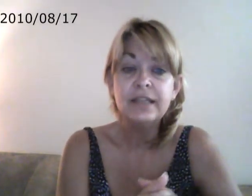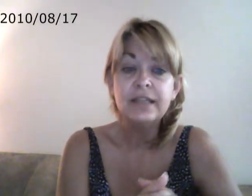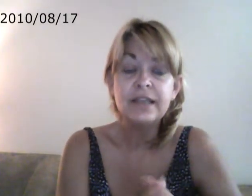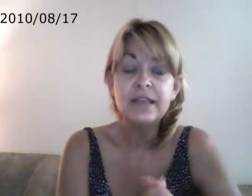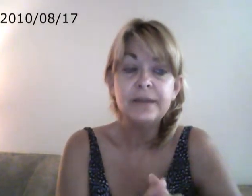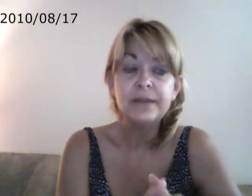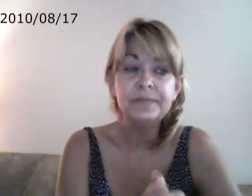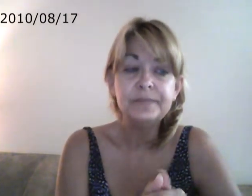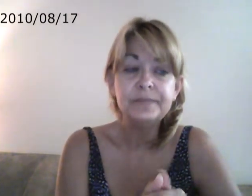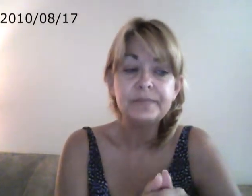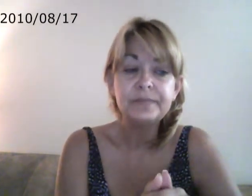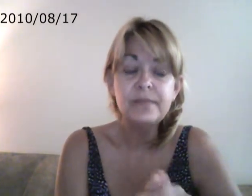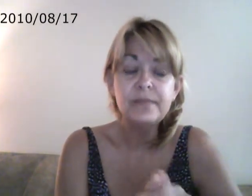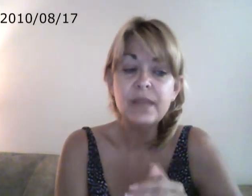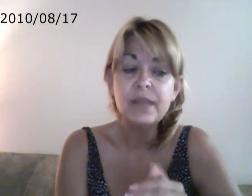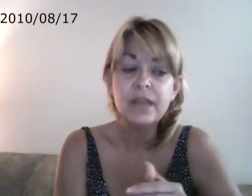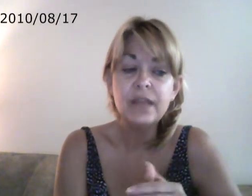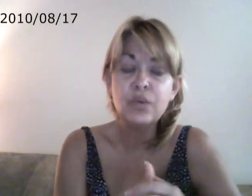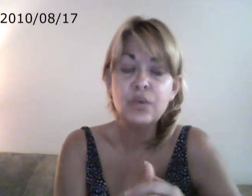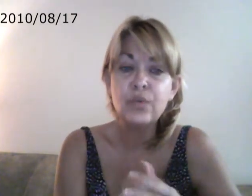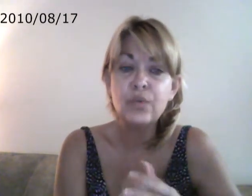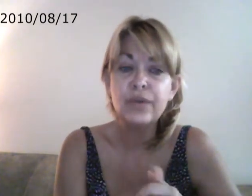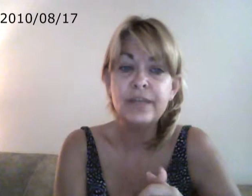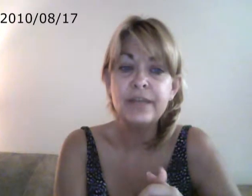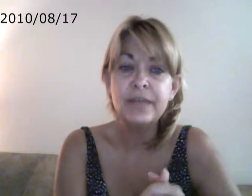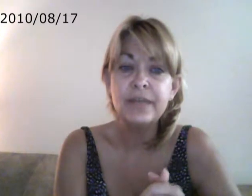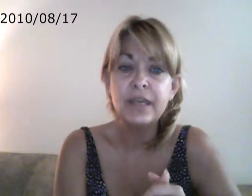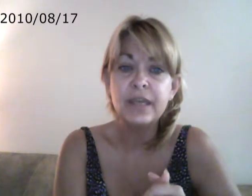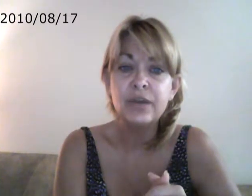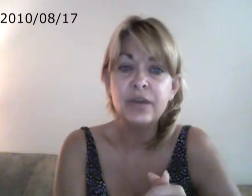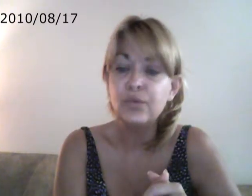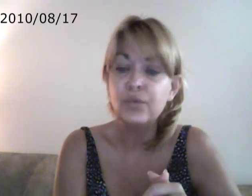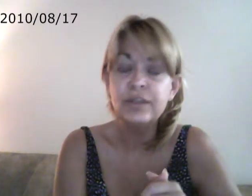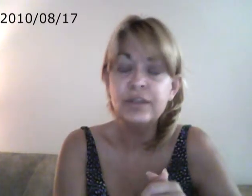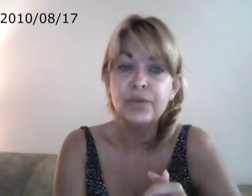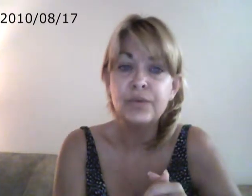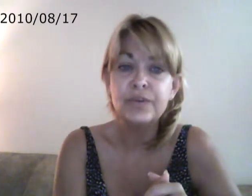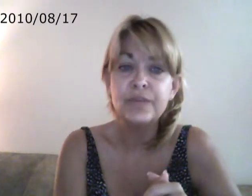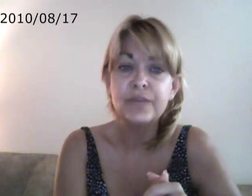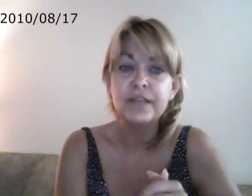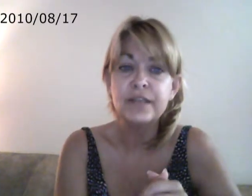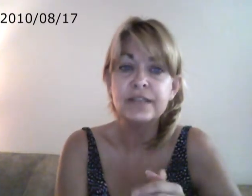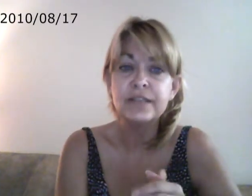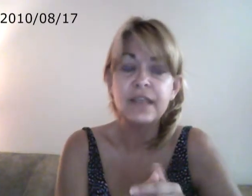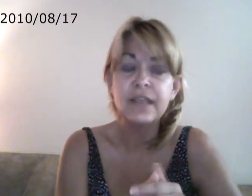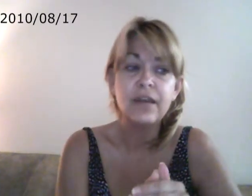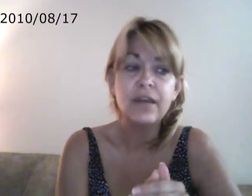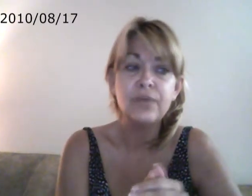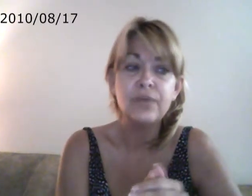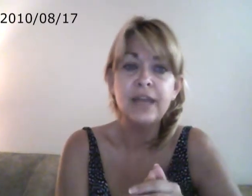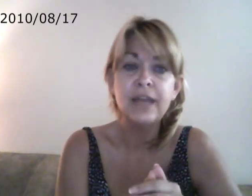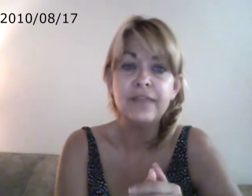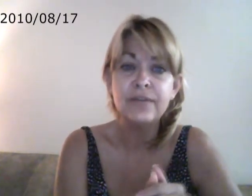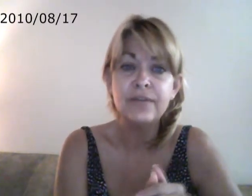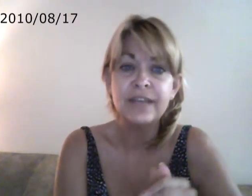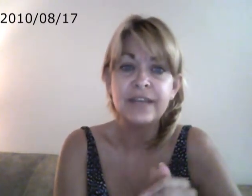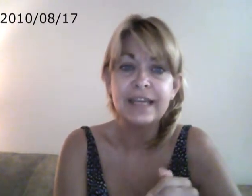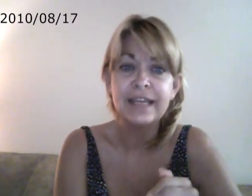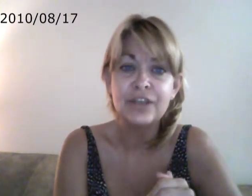so they'll end up being, you know, really good workers because they are really highly focused on getting a job